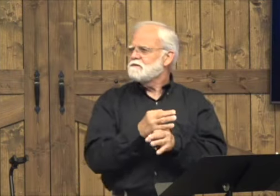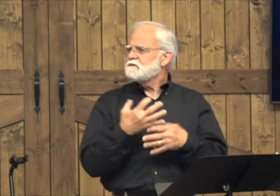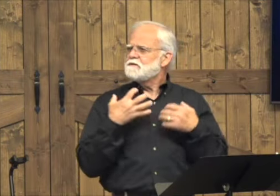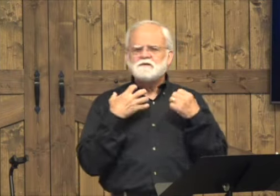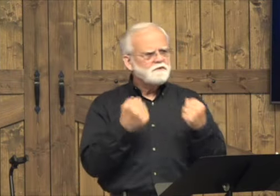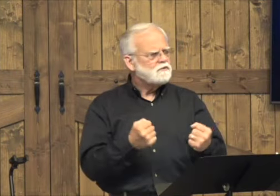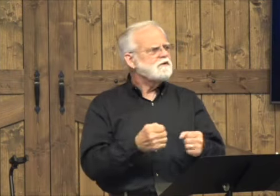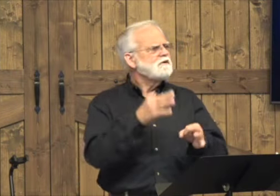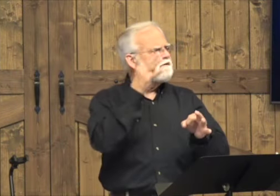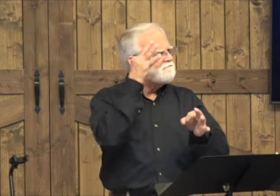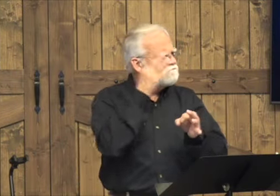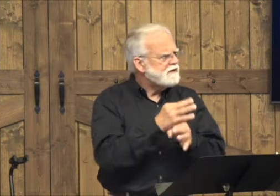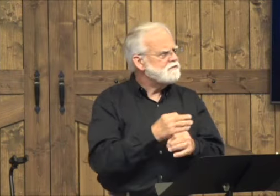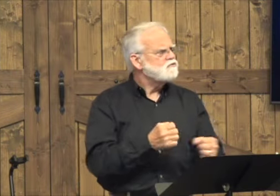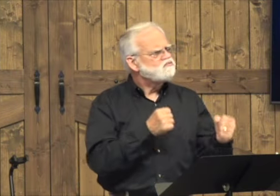They showed faith.